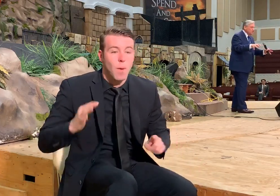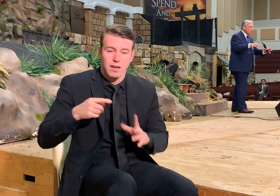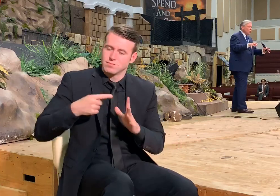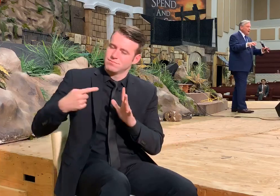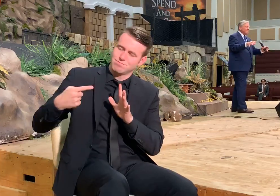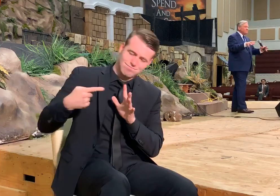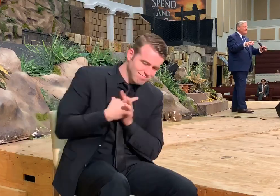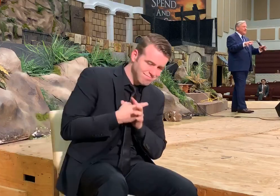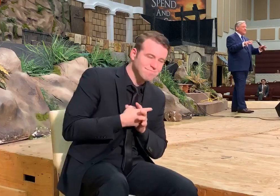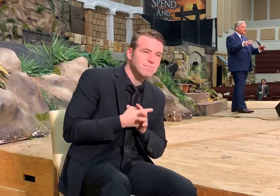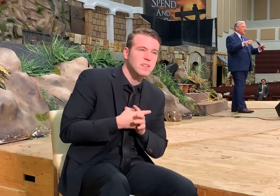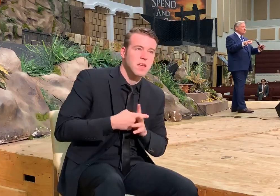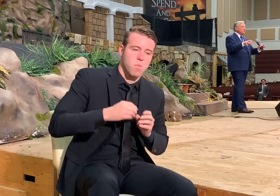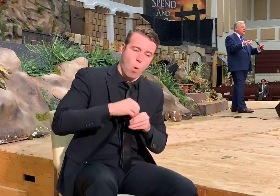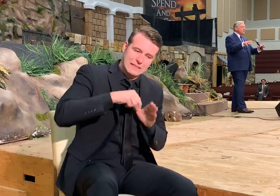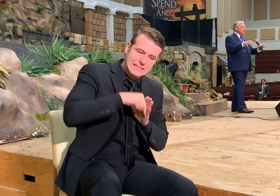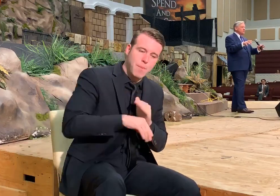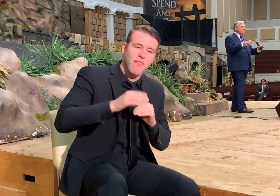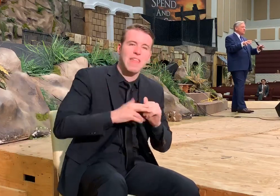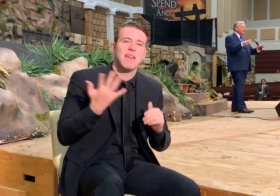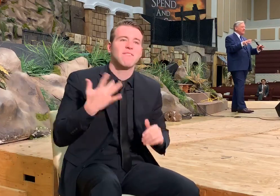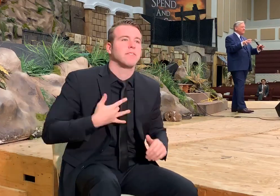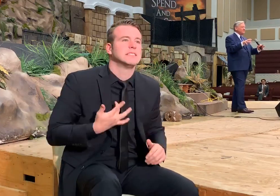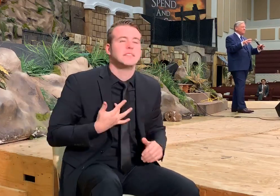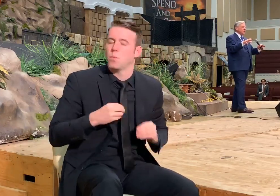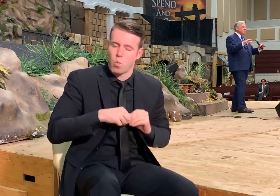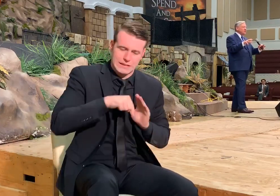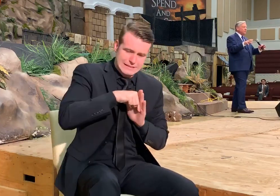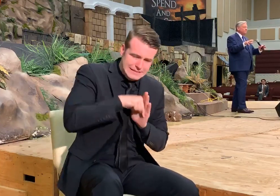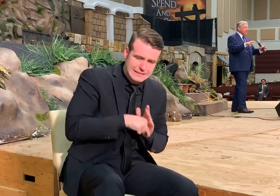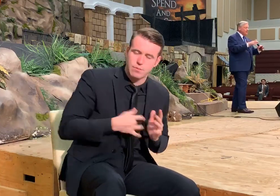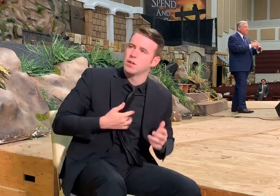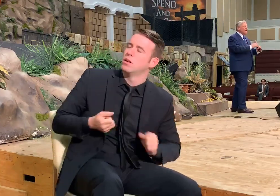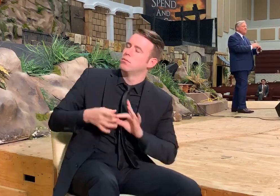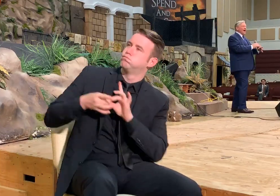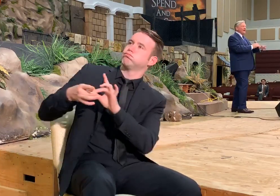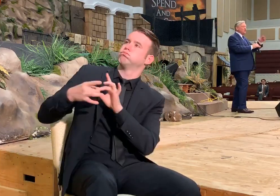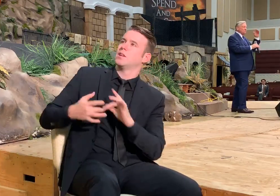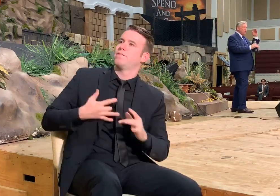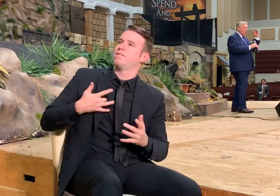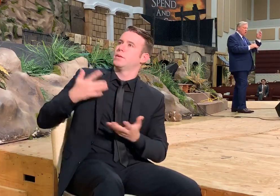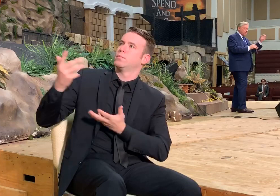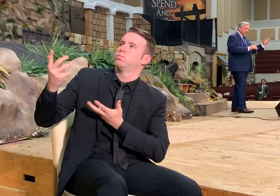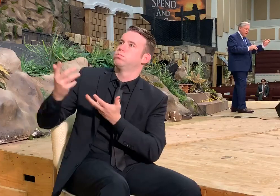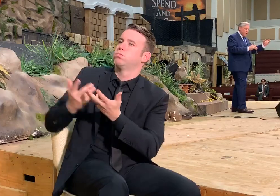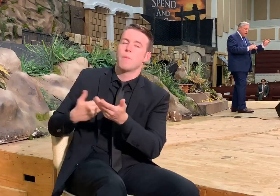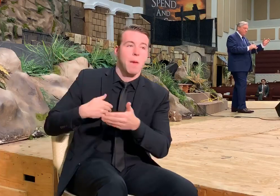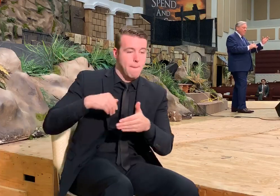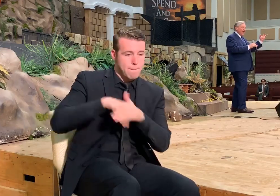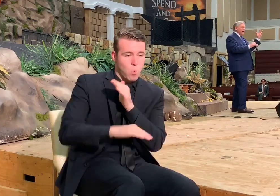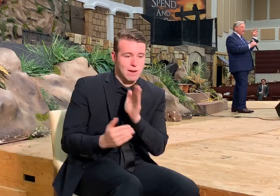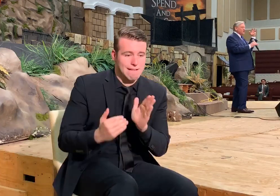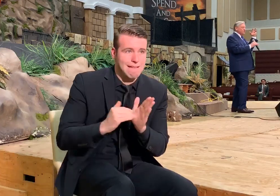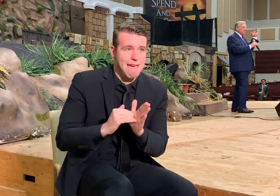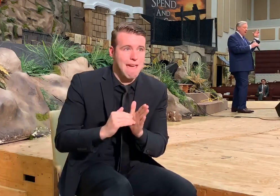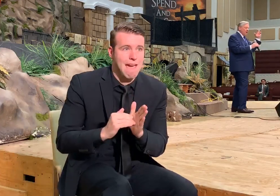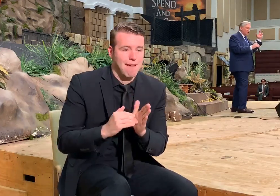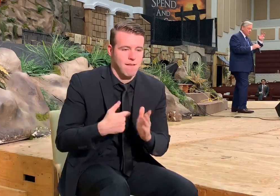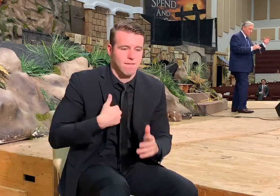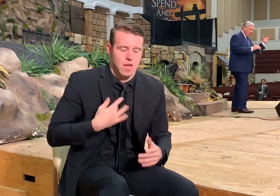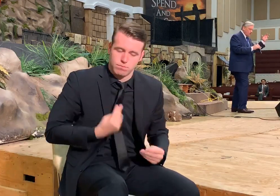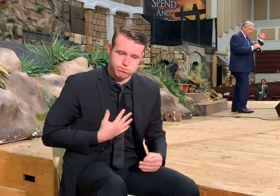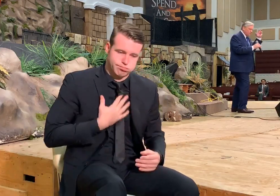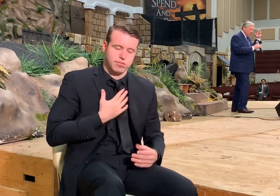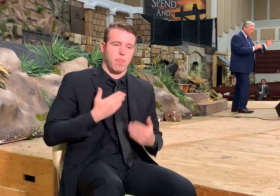into what it means. The uniqueness and distinctiveness of being a human being. That is born again and is the